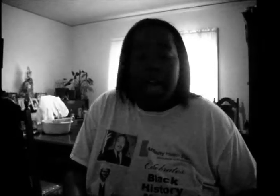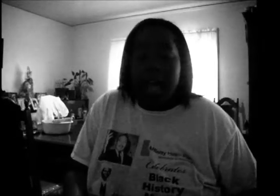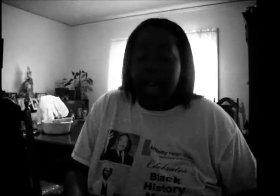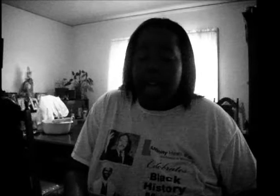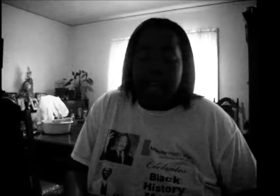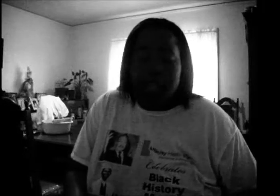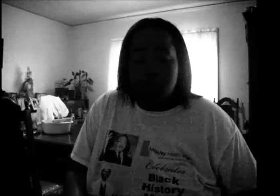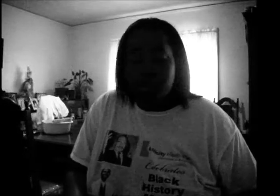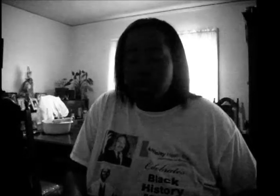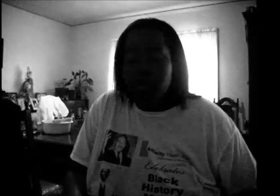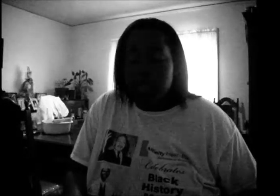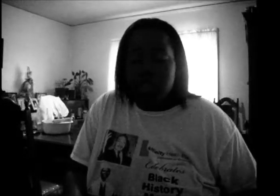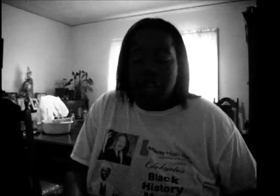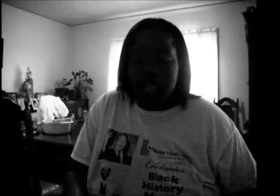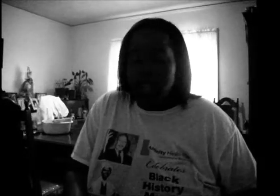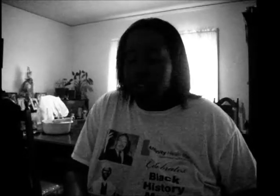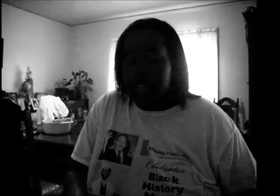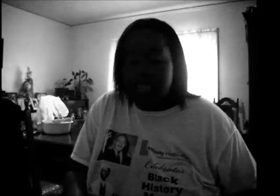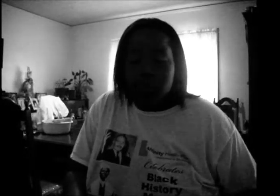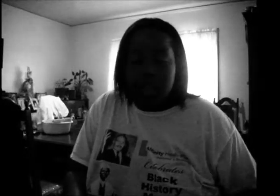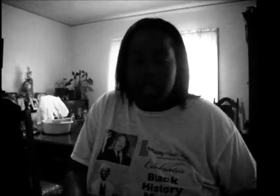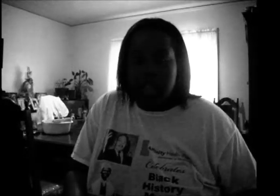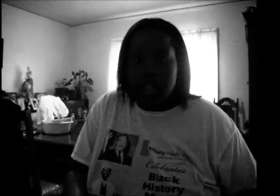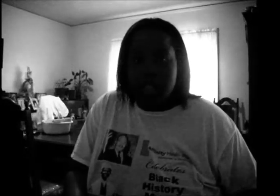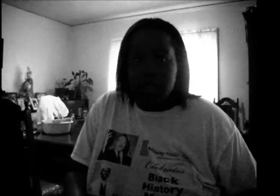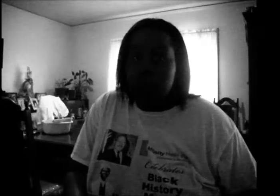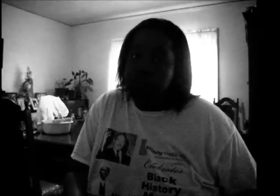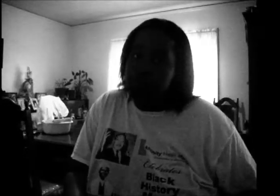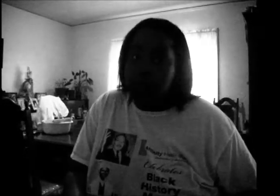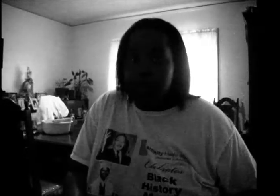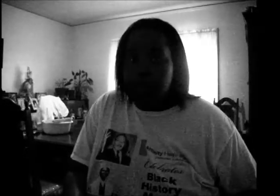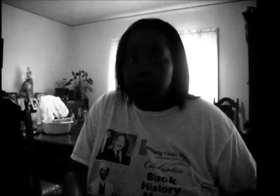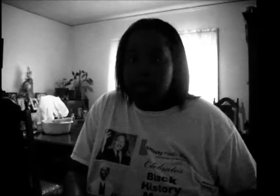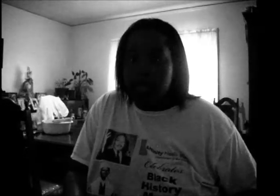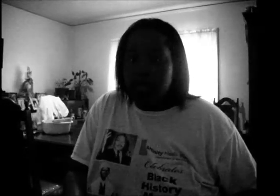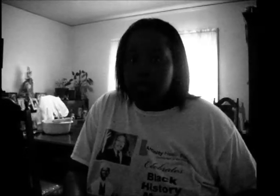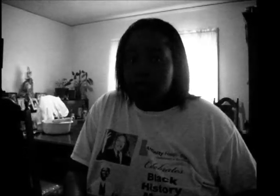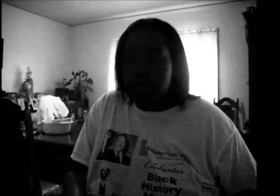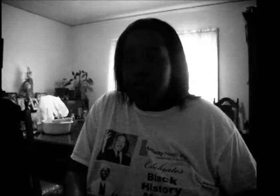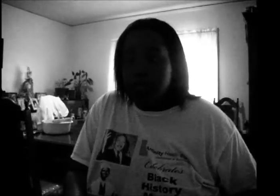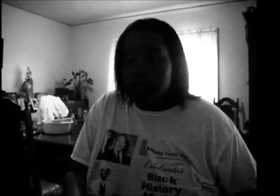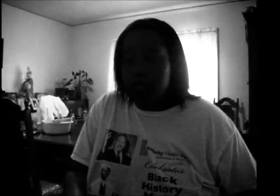And, do you with your dropping her nan's wigs. You gotta do it. Ugh.